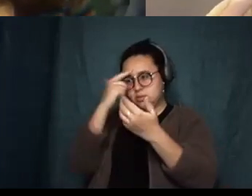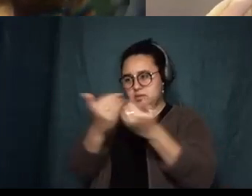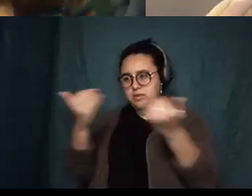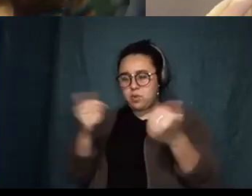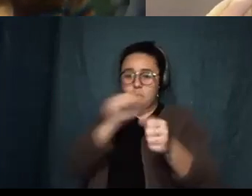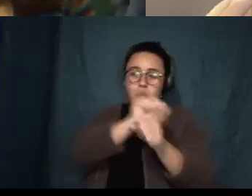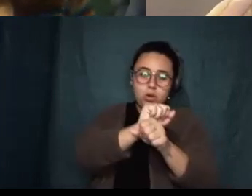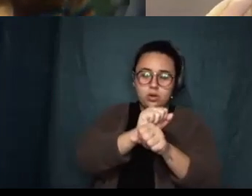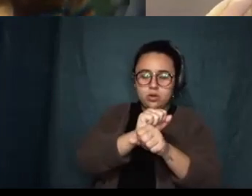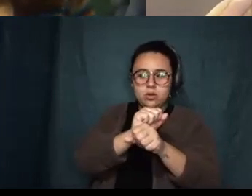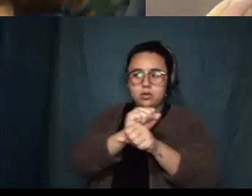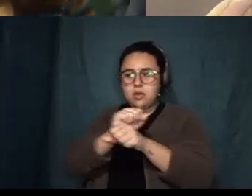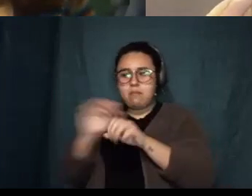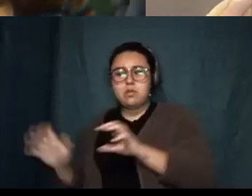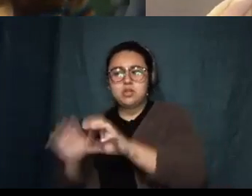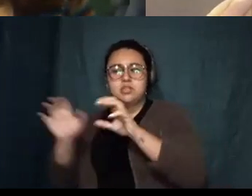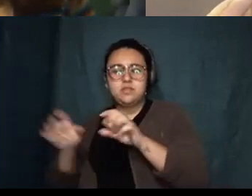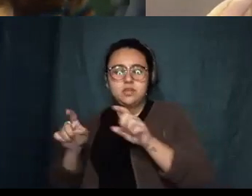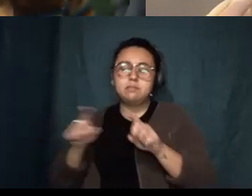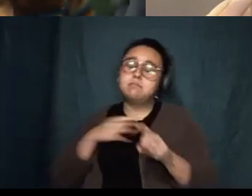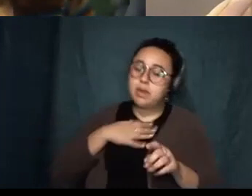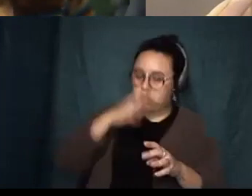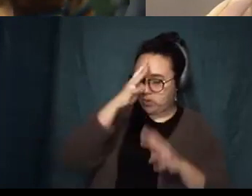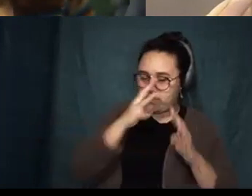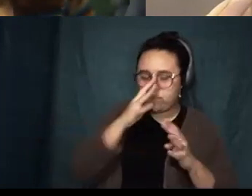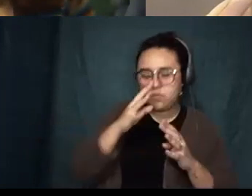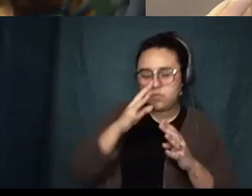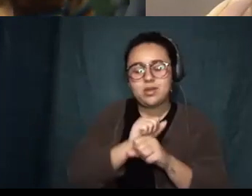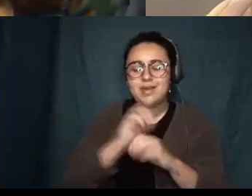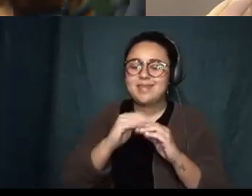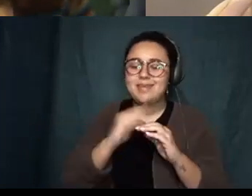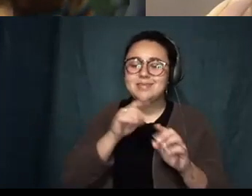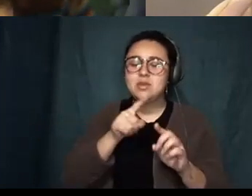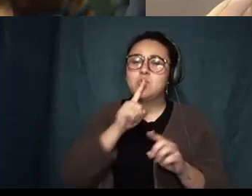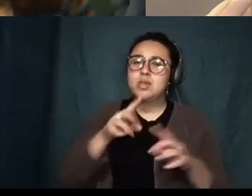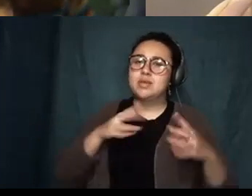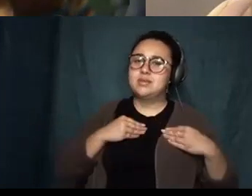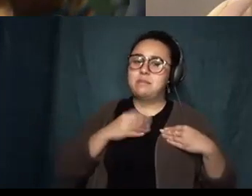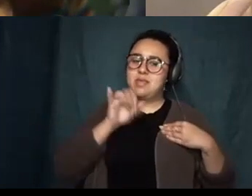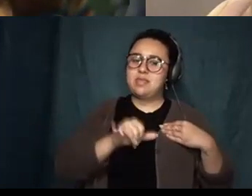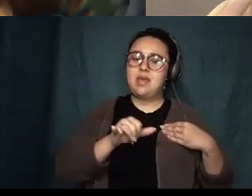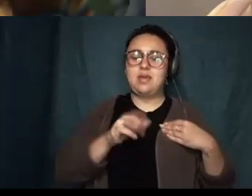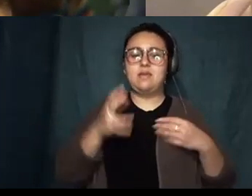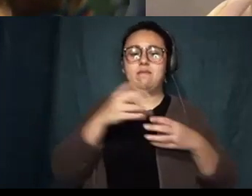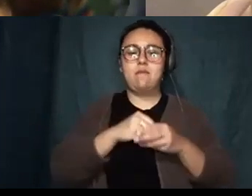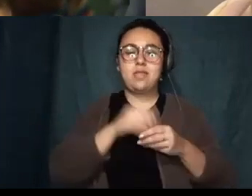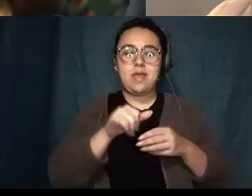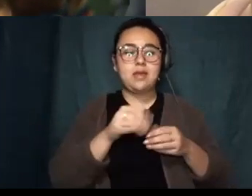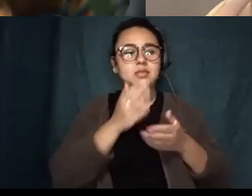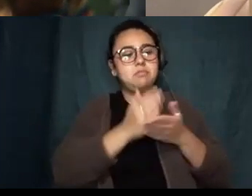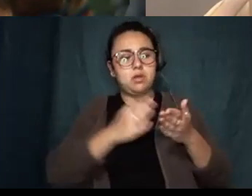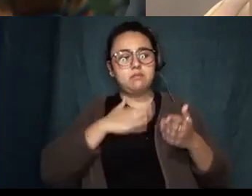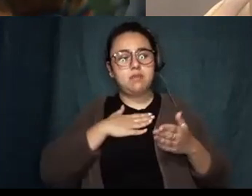if that makes sense at my creative work at least like really embracing it and incorporating it as part of my leisure